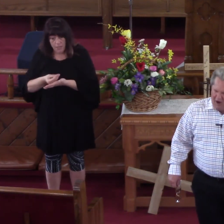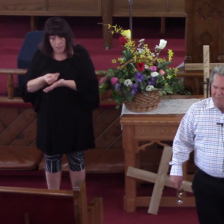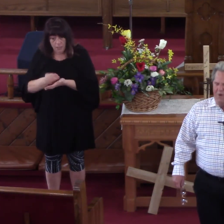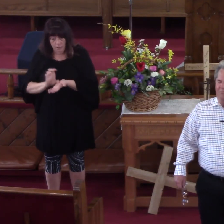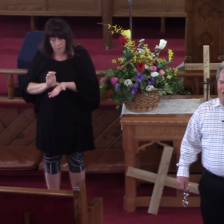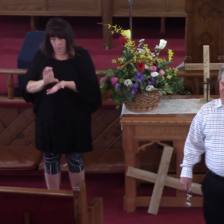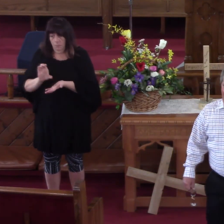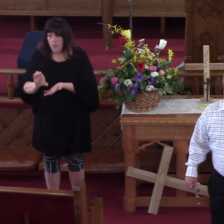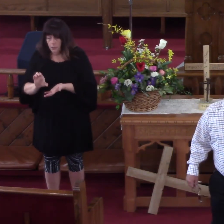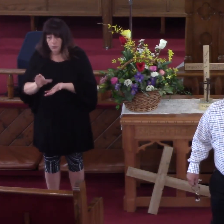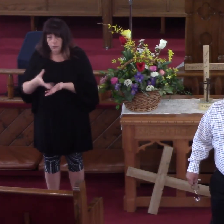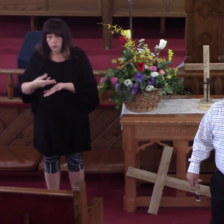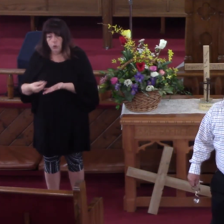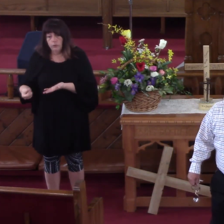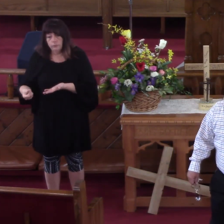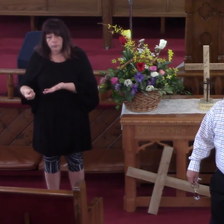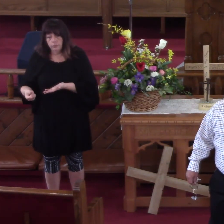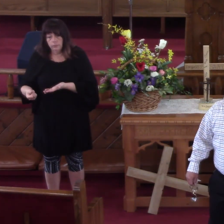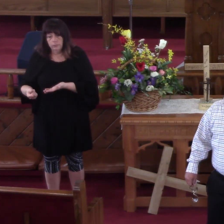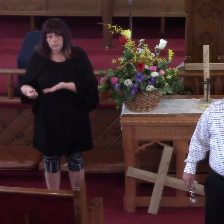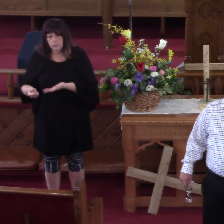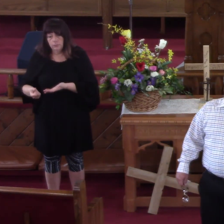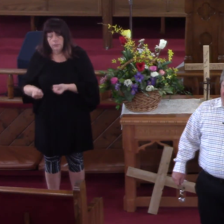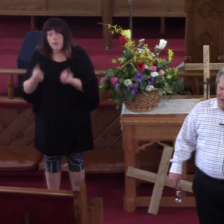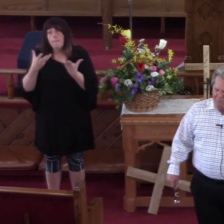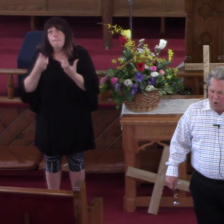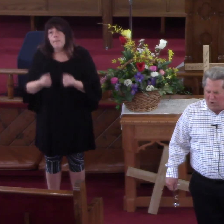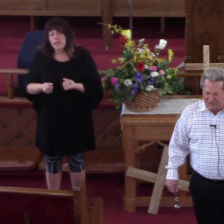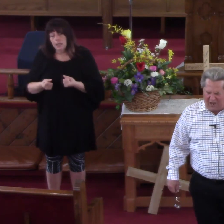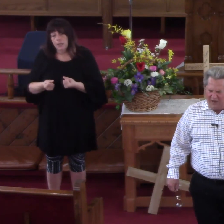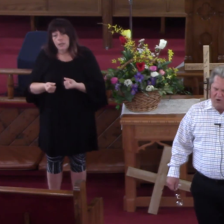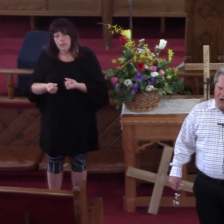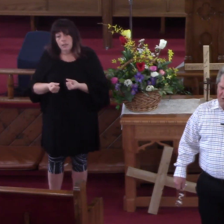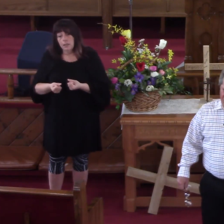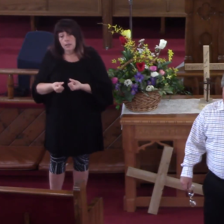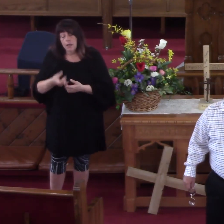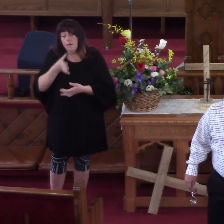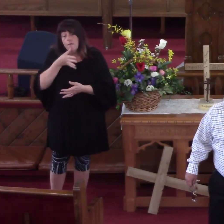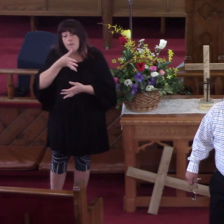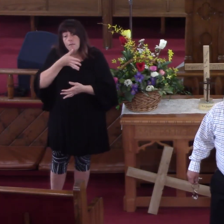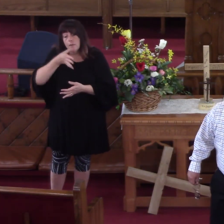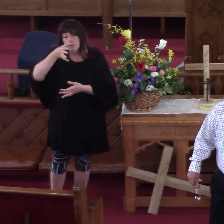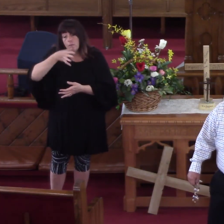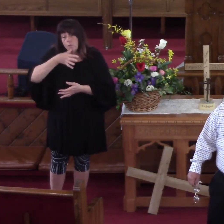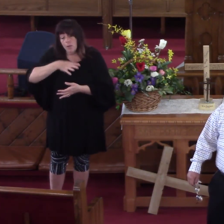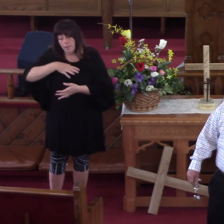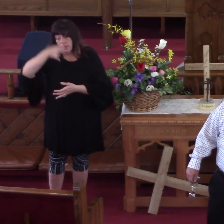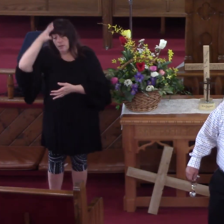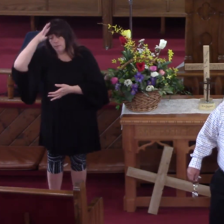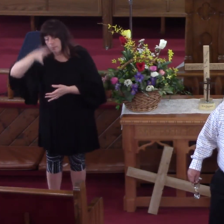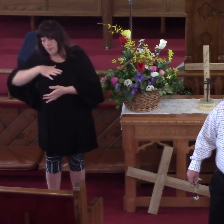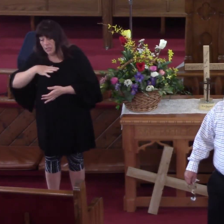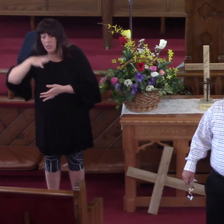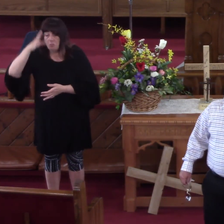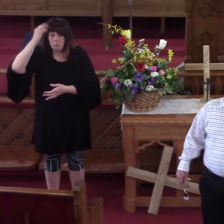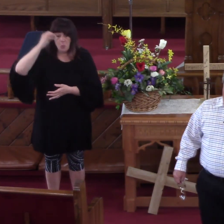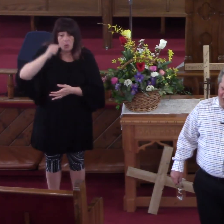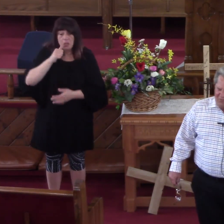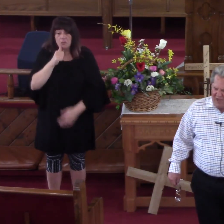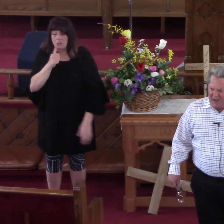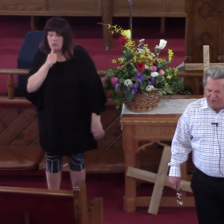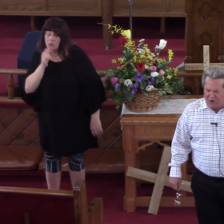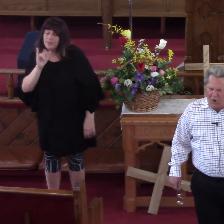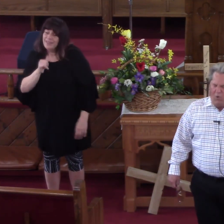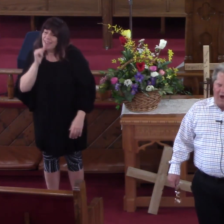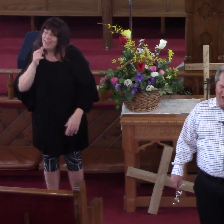There Have Been Many A Man And Woman And Boys And Girls That They Never Thought My Friend